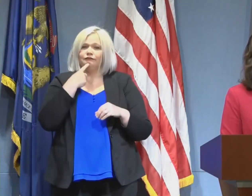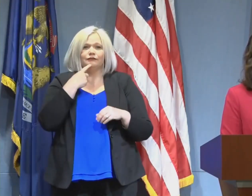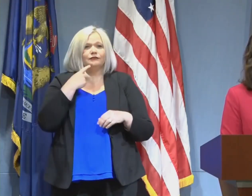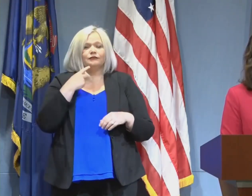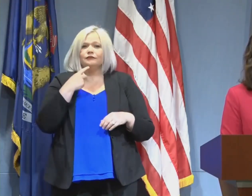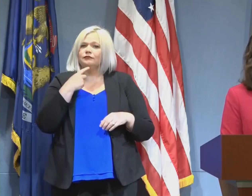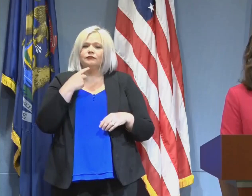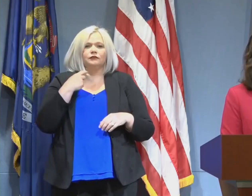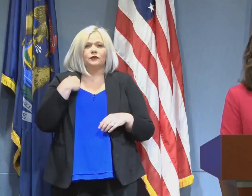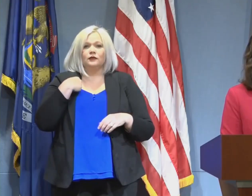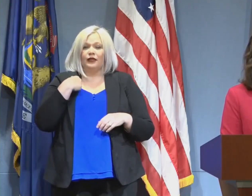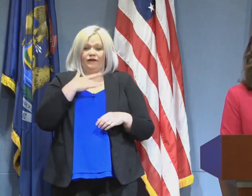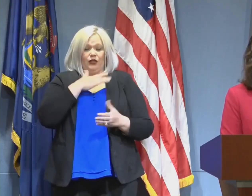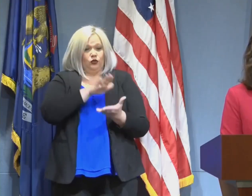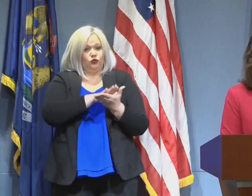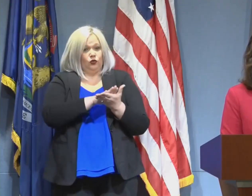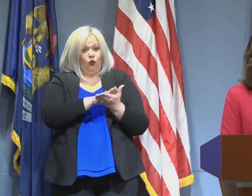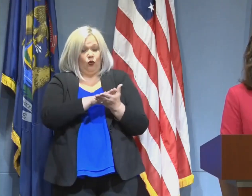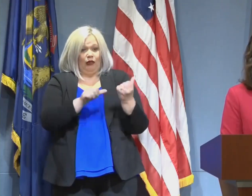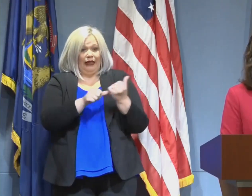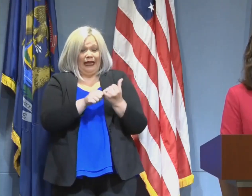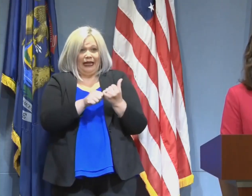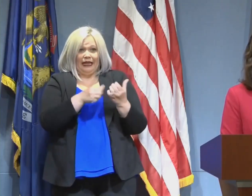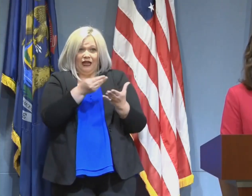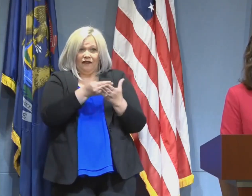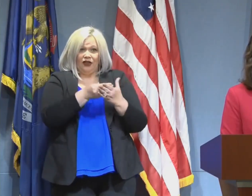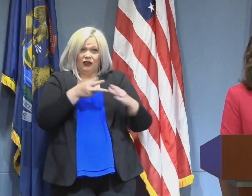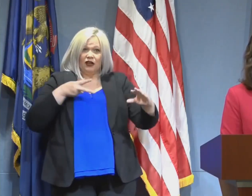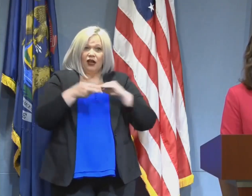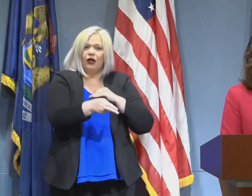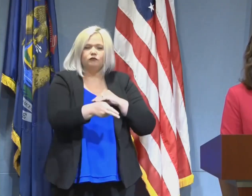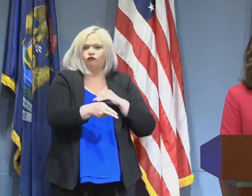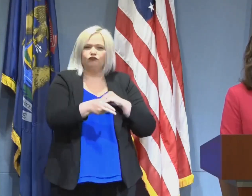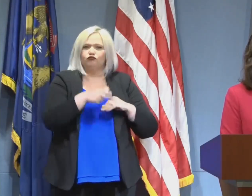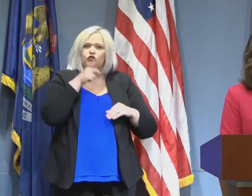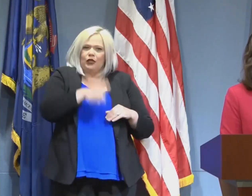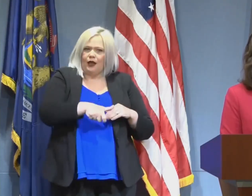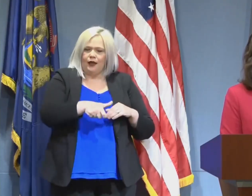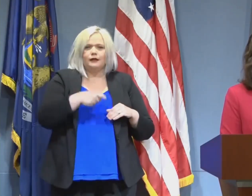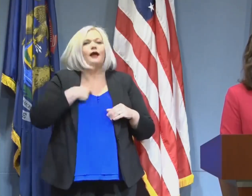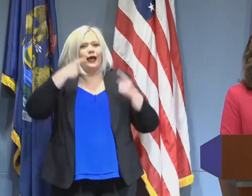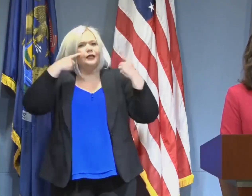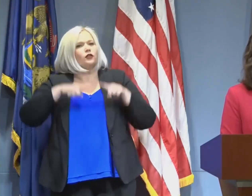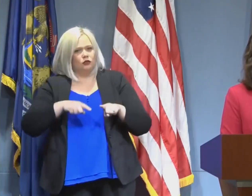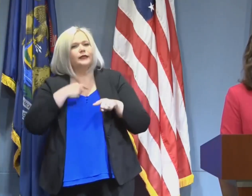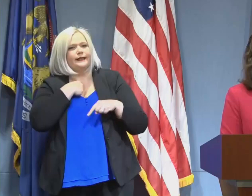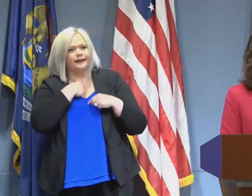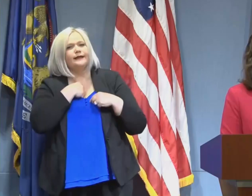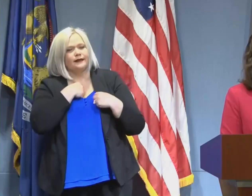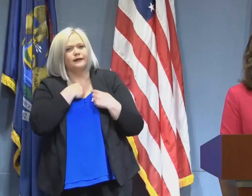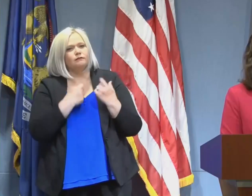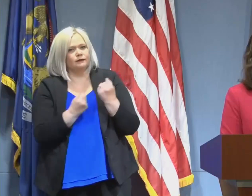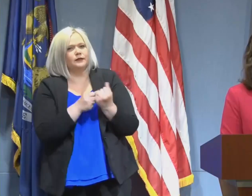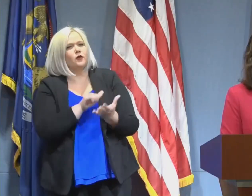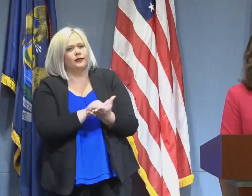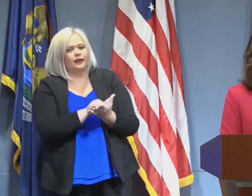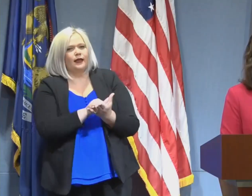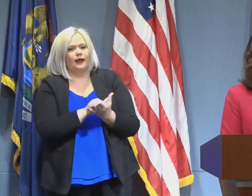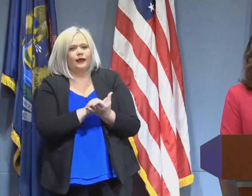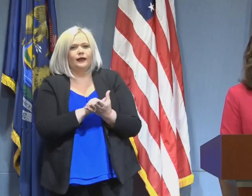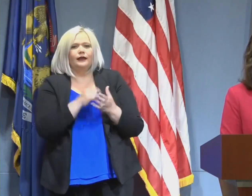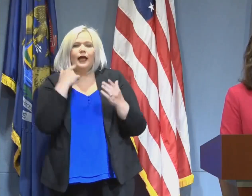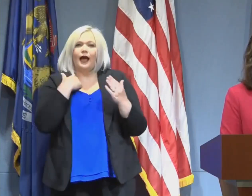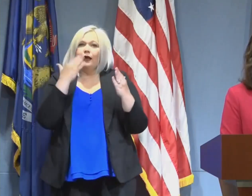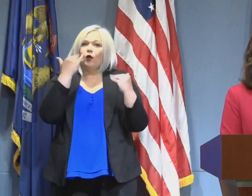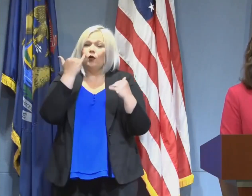not make any cuts to the school aid fund in the current fiscal year. I agree. I'm hopeful that he will avail himself of